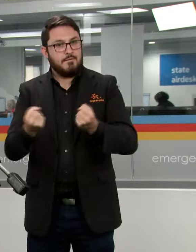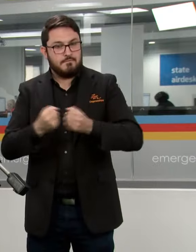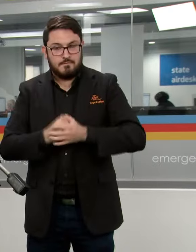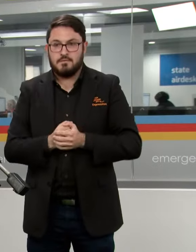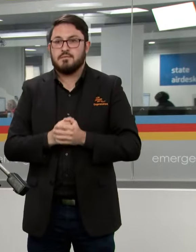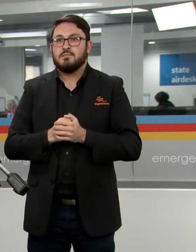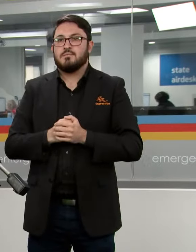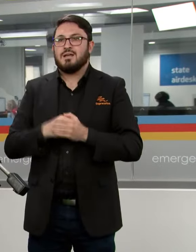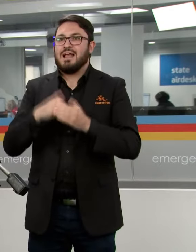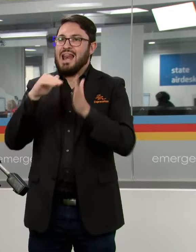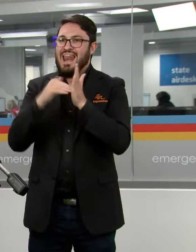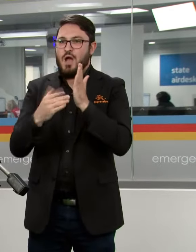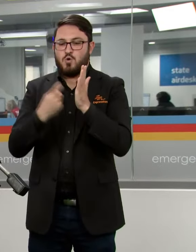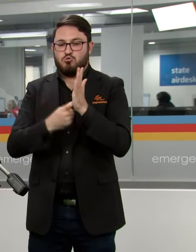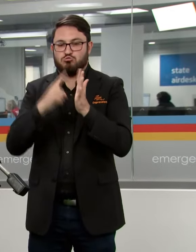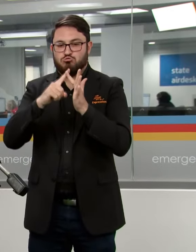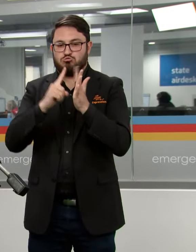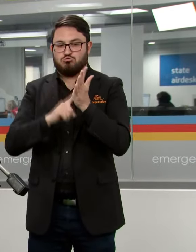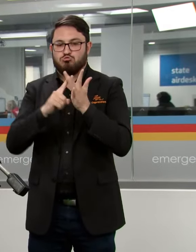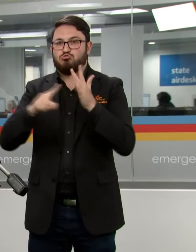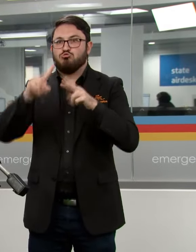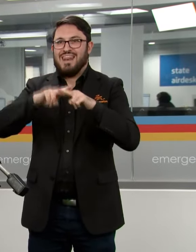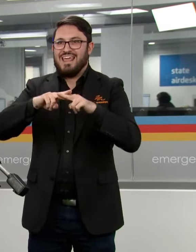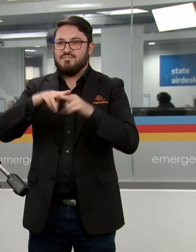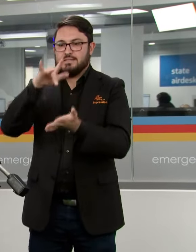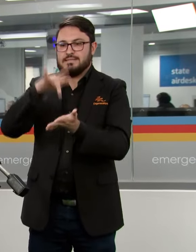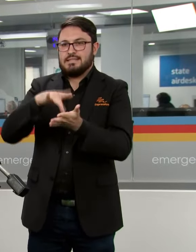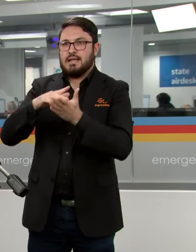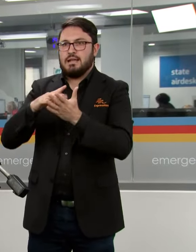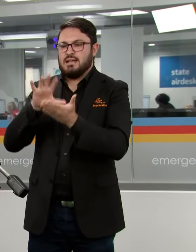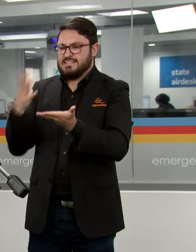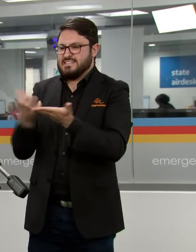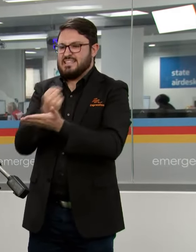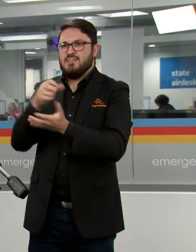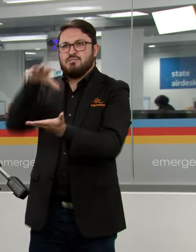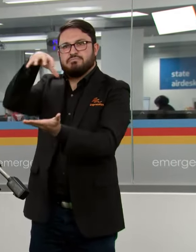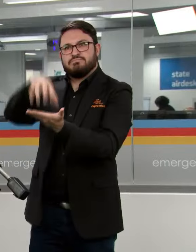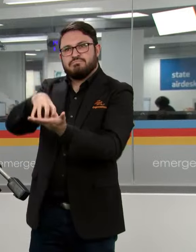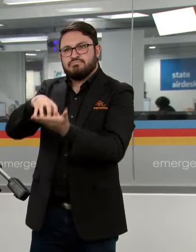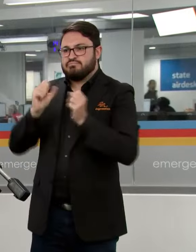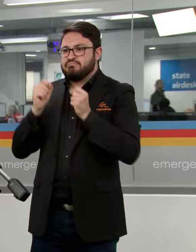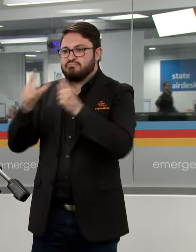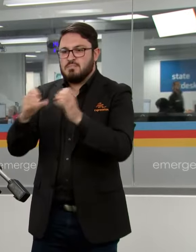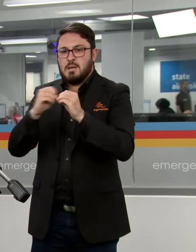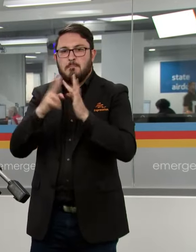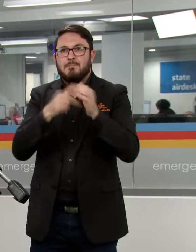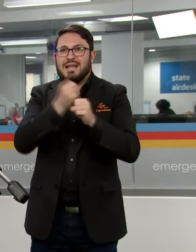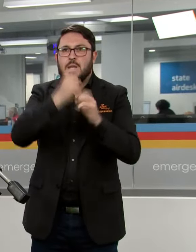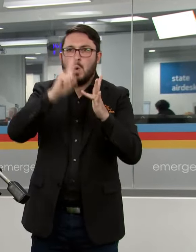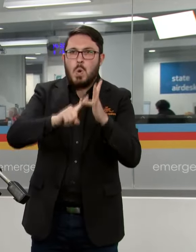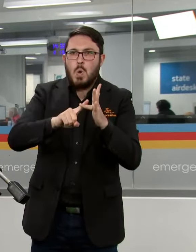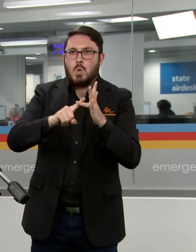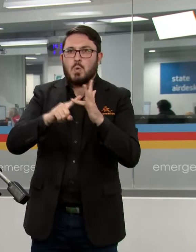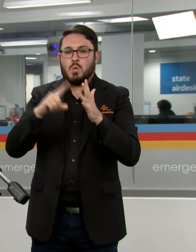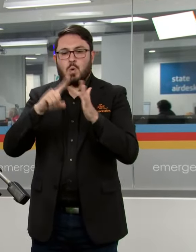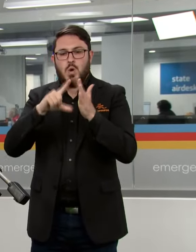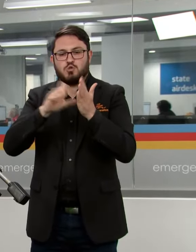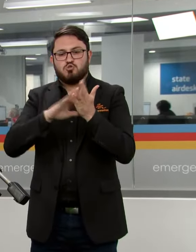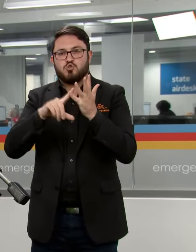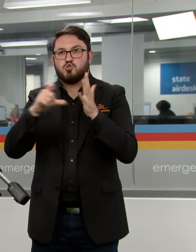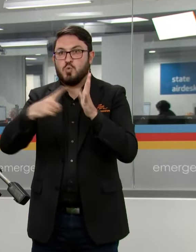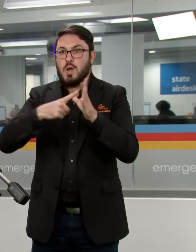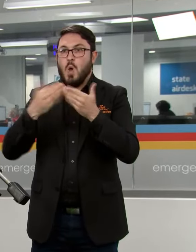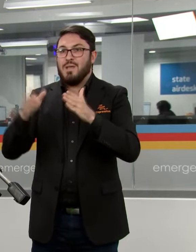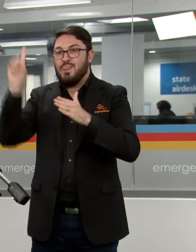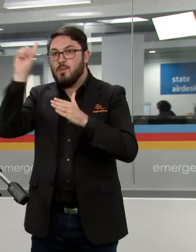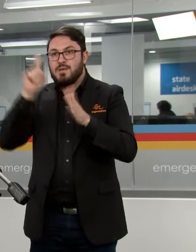relief centres are now open at Bendigo, Seymour, Ye and Echuca is opening at the moment for the risk of